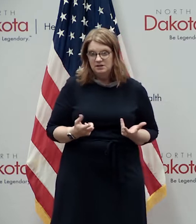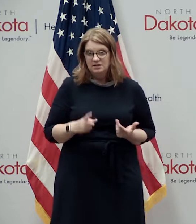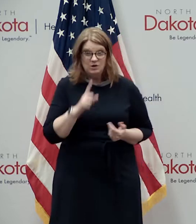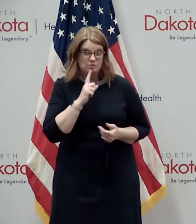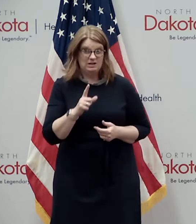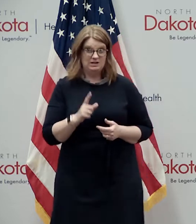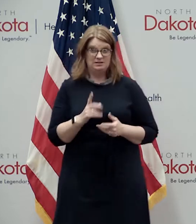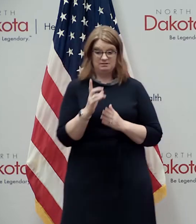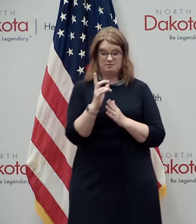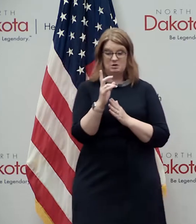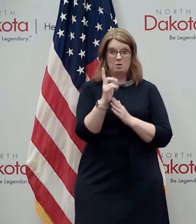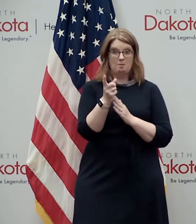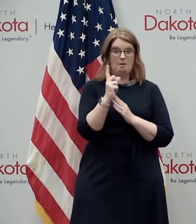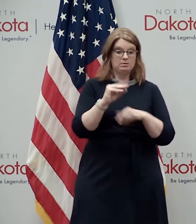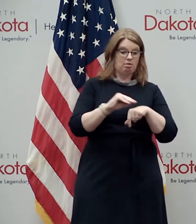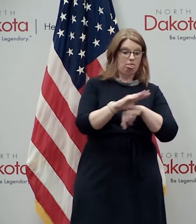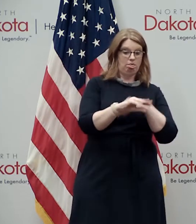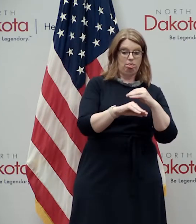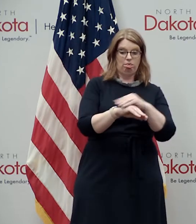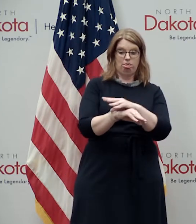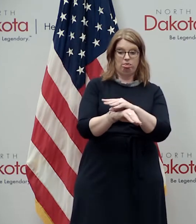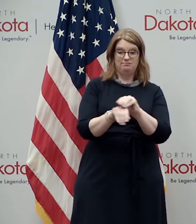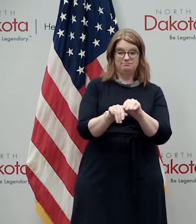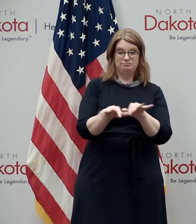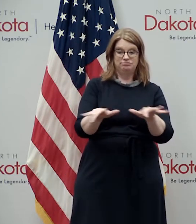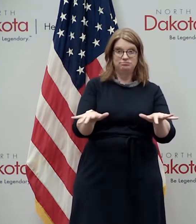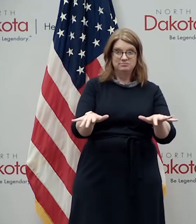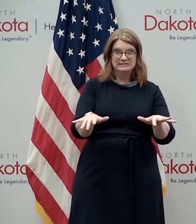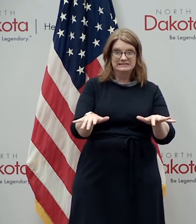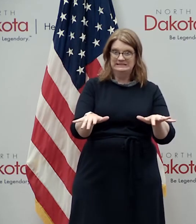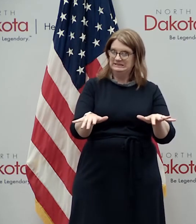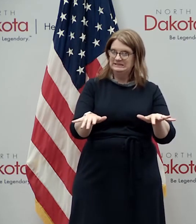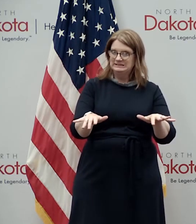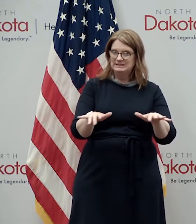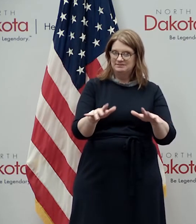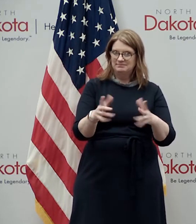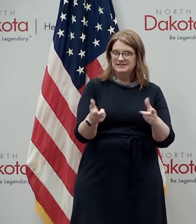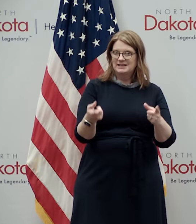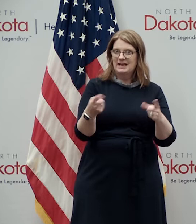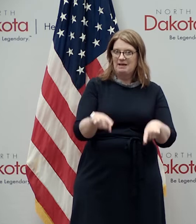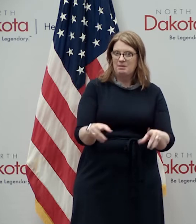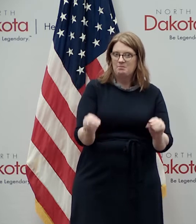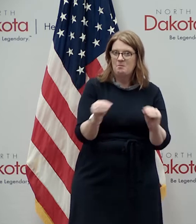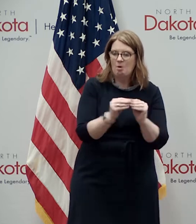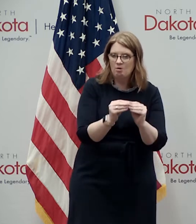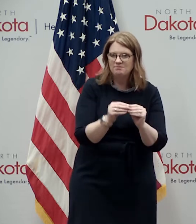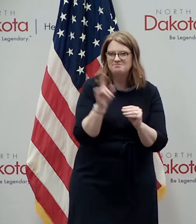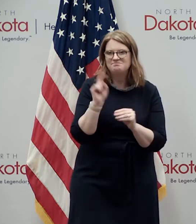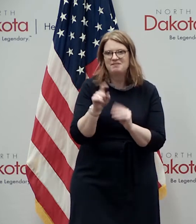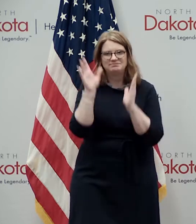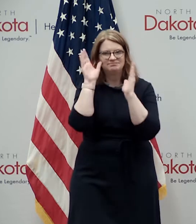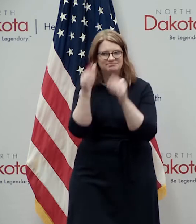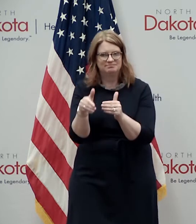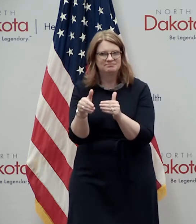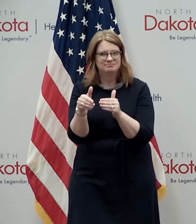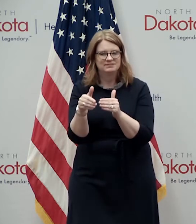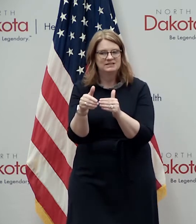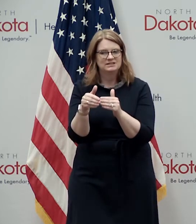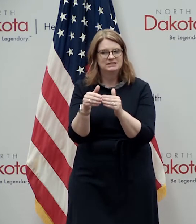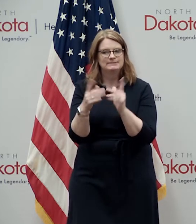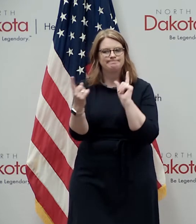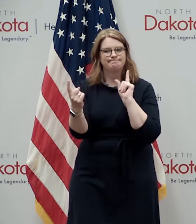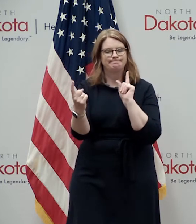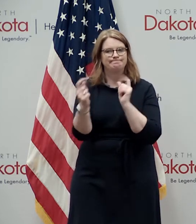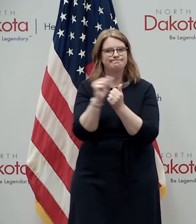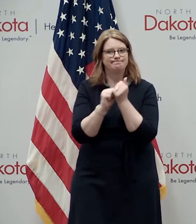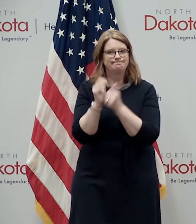transmissible moments and the in the rate of transmission so we got it we have to pay continue to pay attention uh but but i feel that we're in